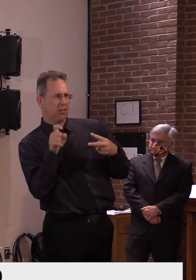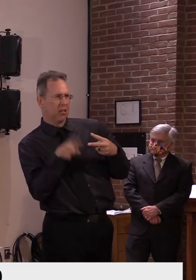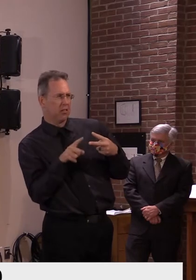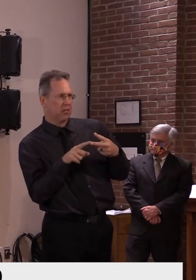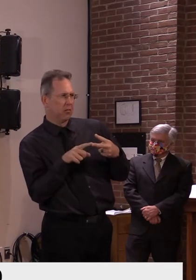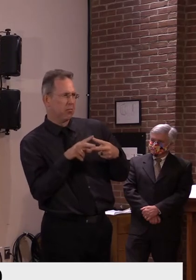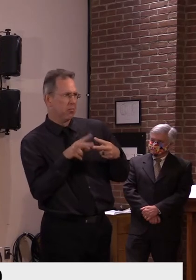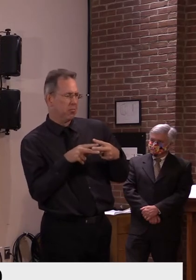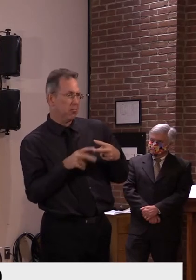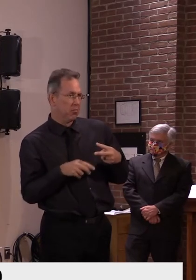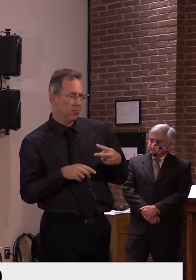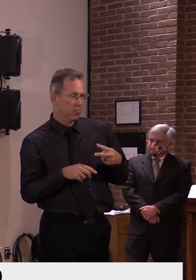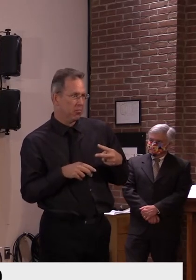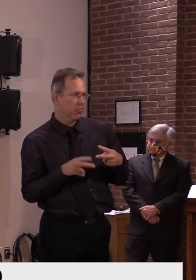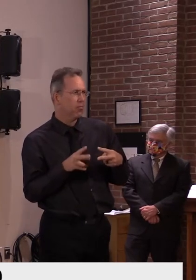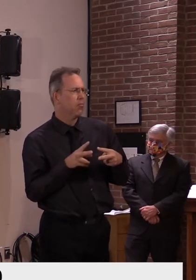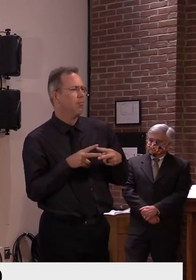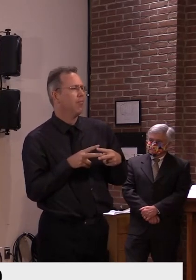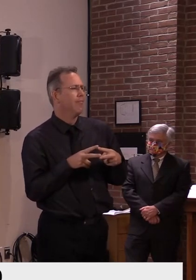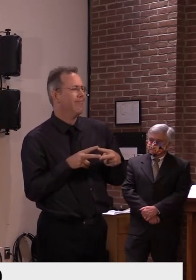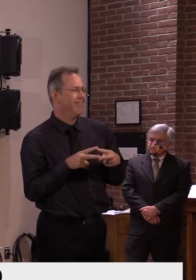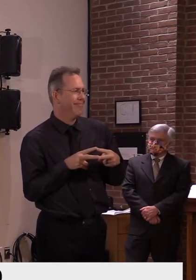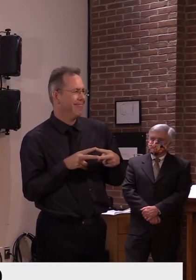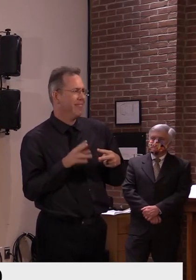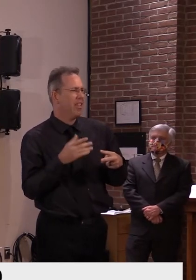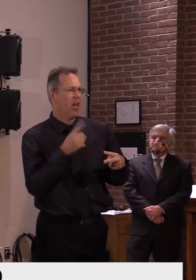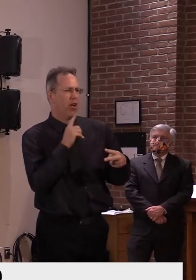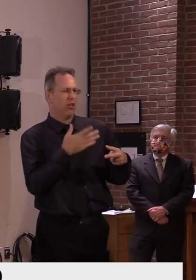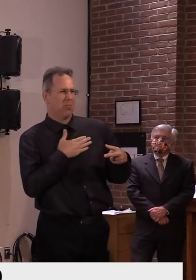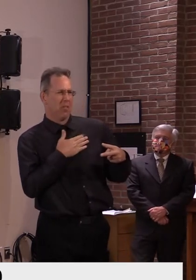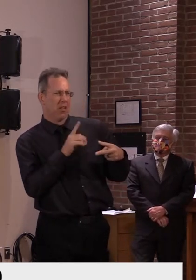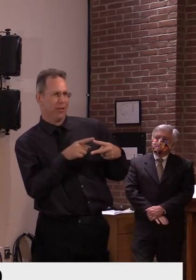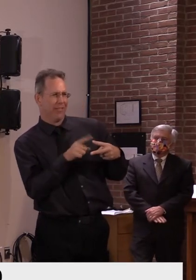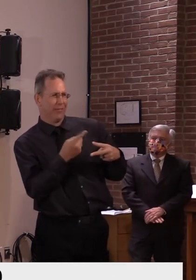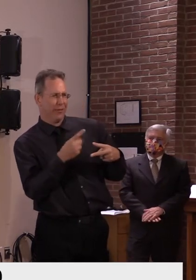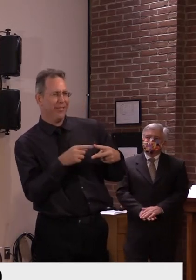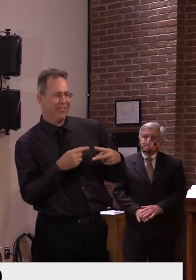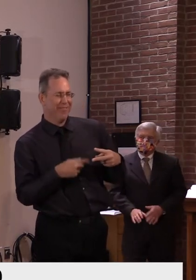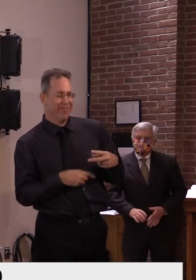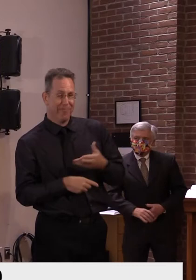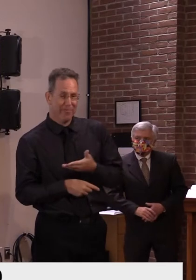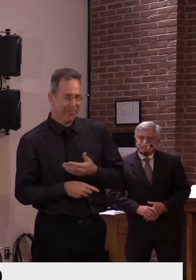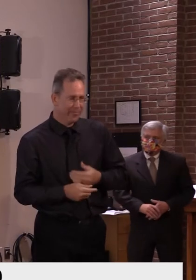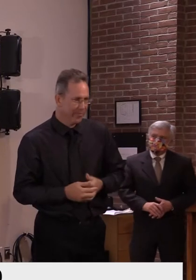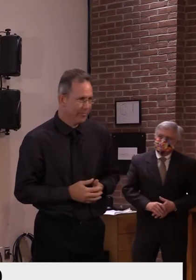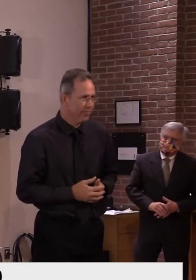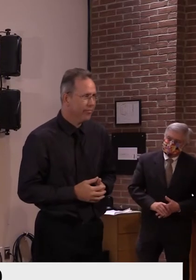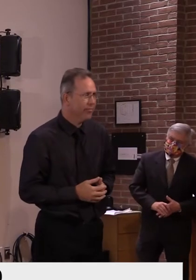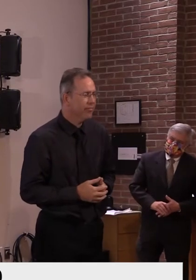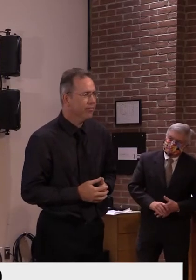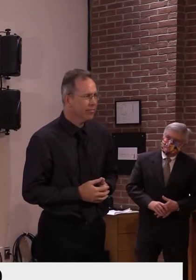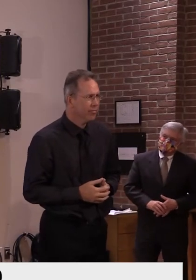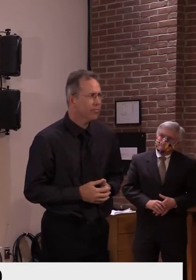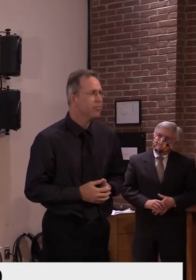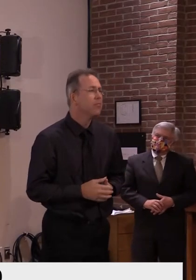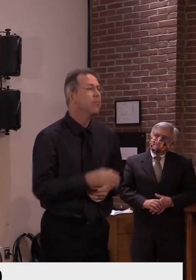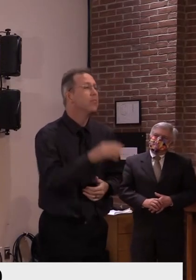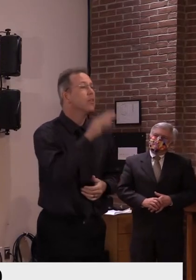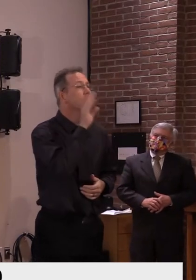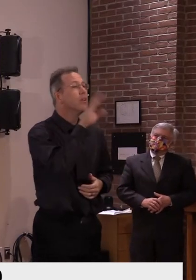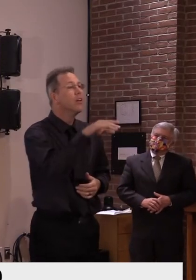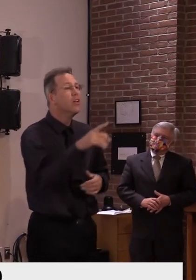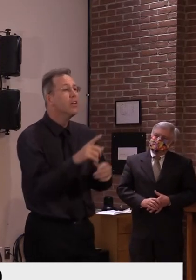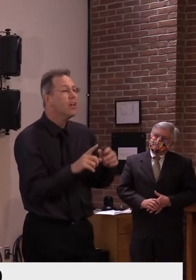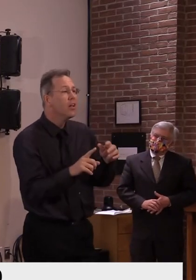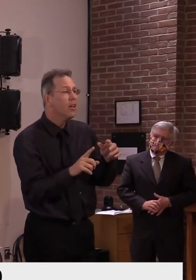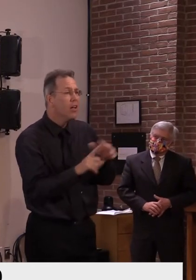I'll answer my question quickly first. Uh, it's so challenging in many of these outbreaks to actually be able to identify the